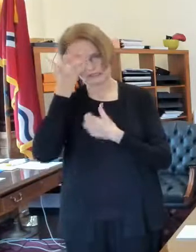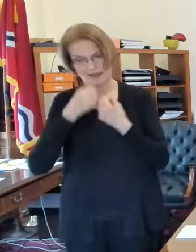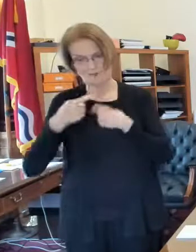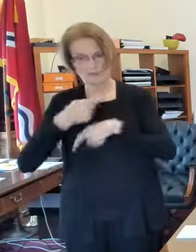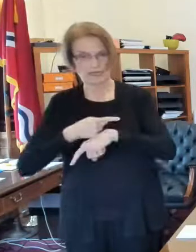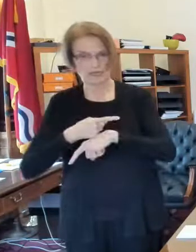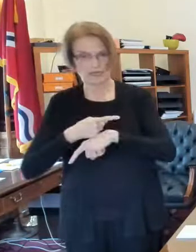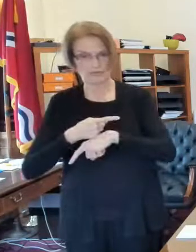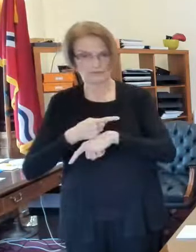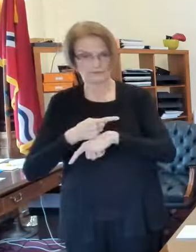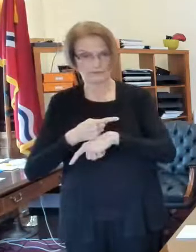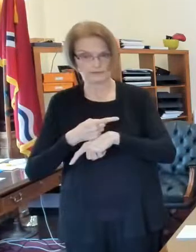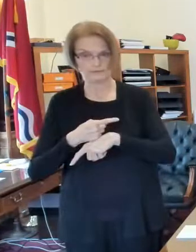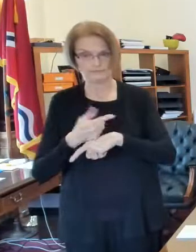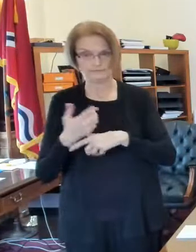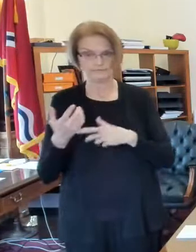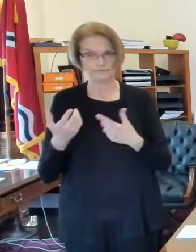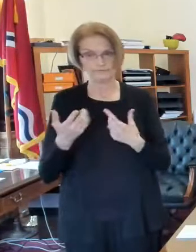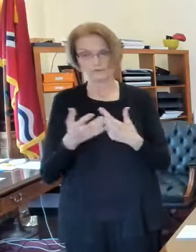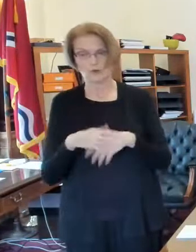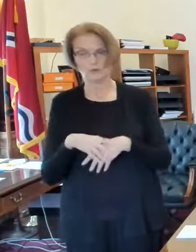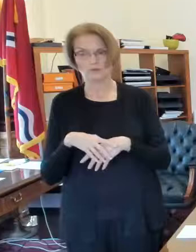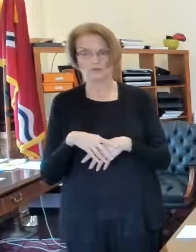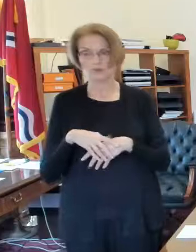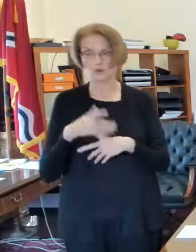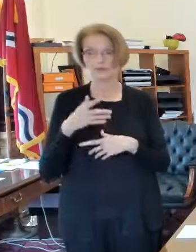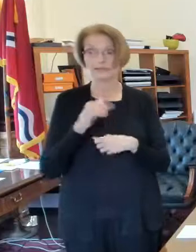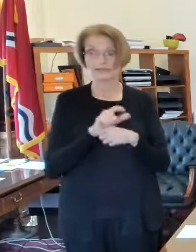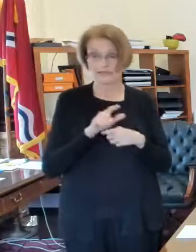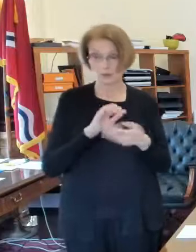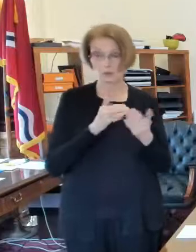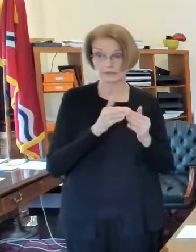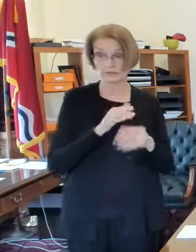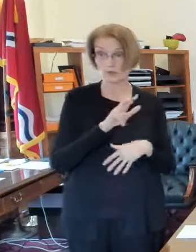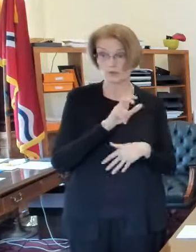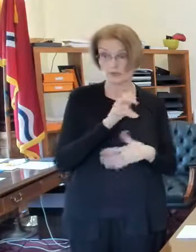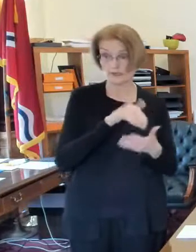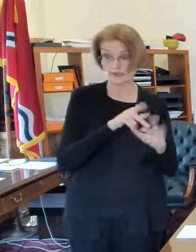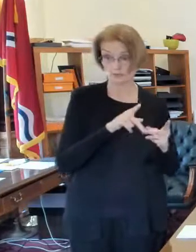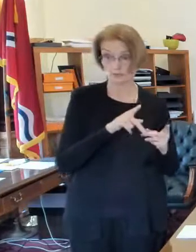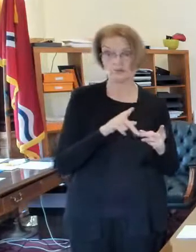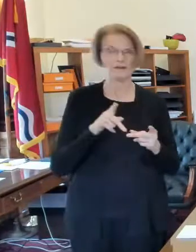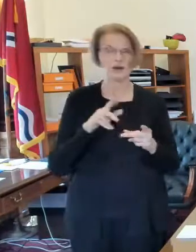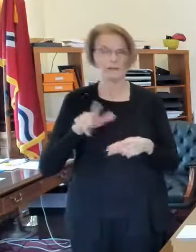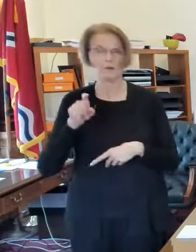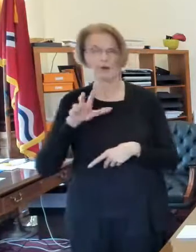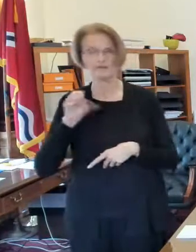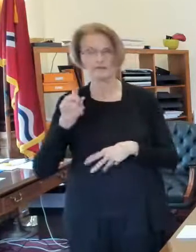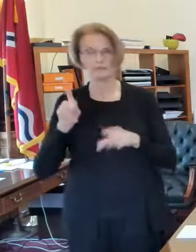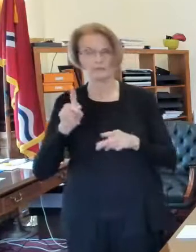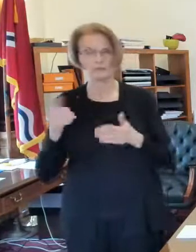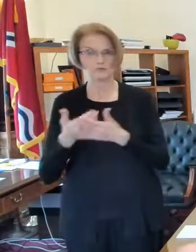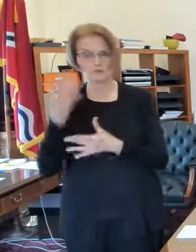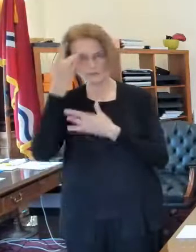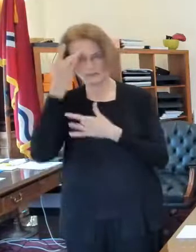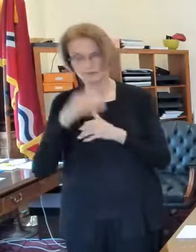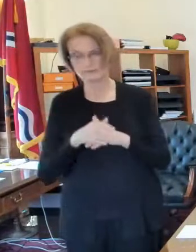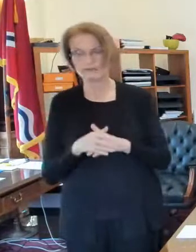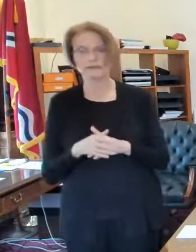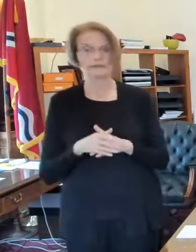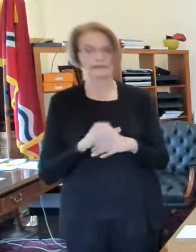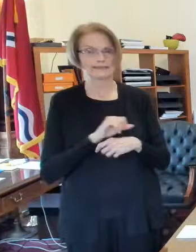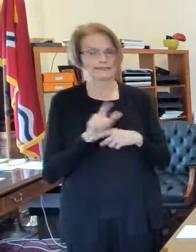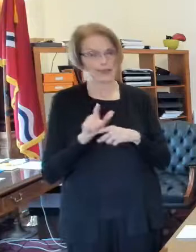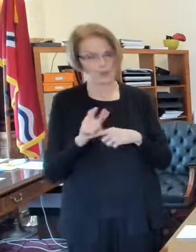people so right around 150 cases a day st louis county has 80 cases a day uh on per